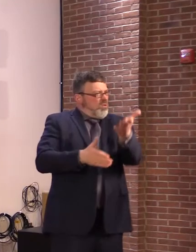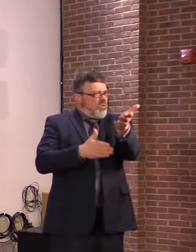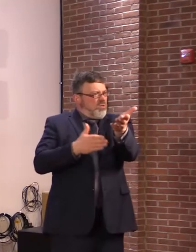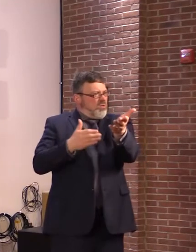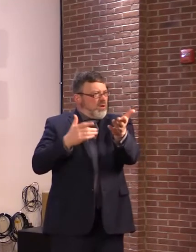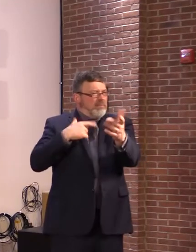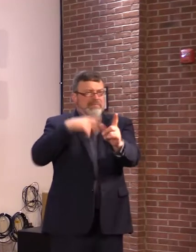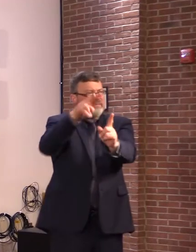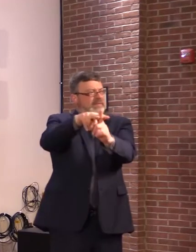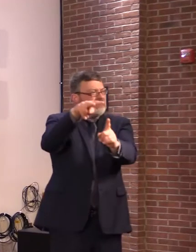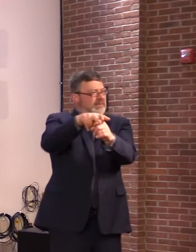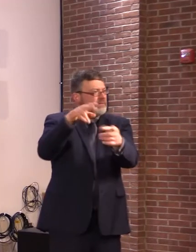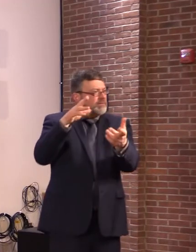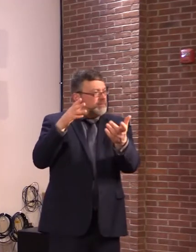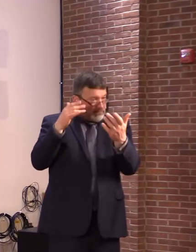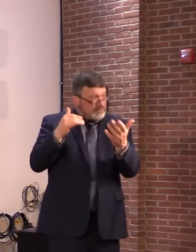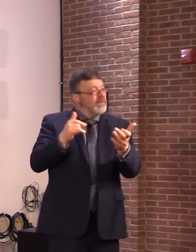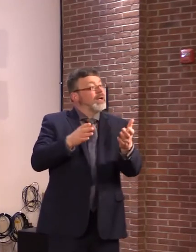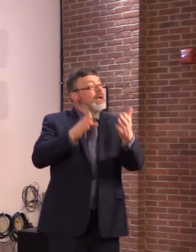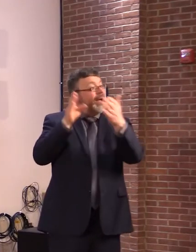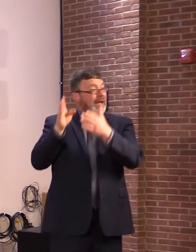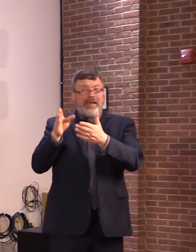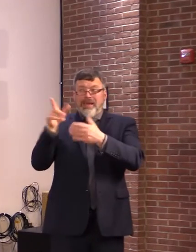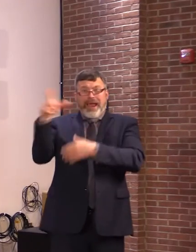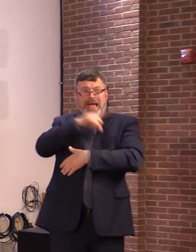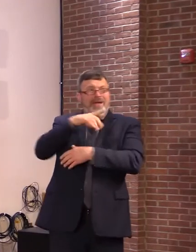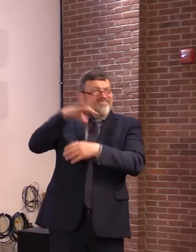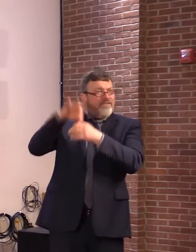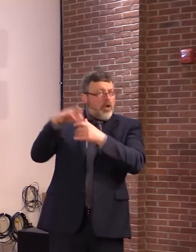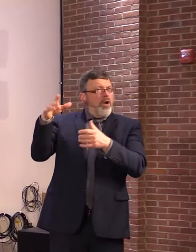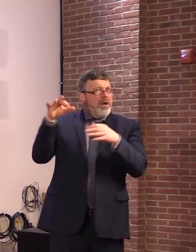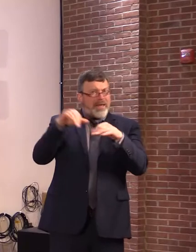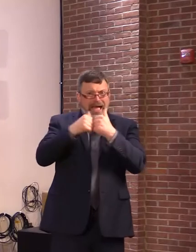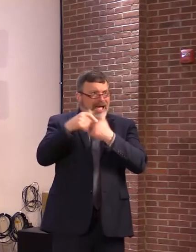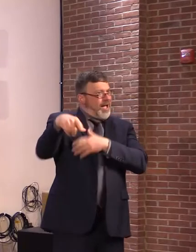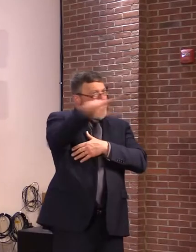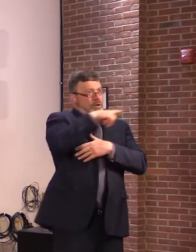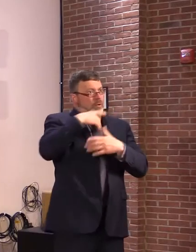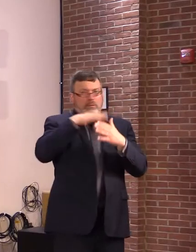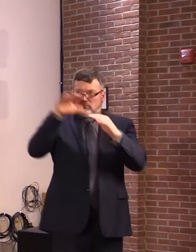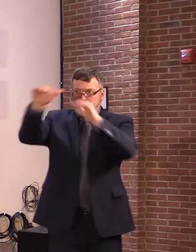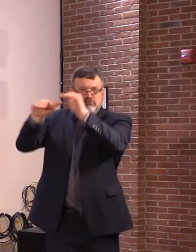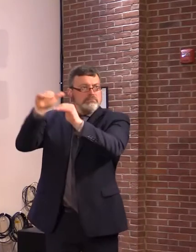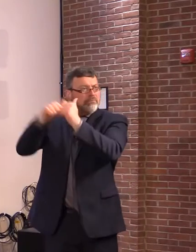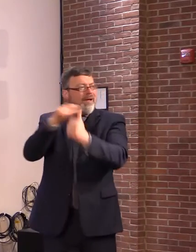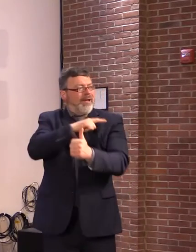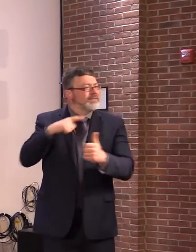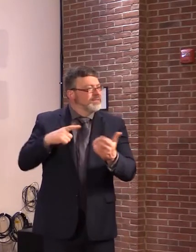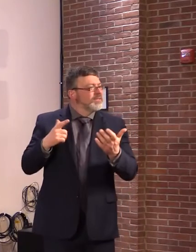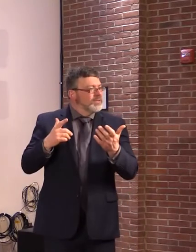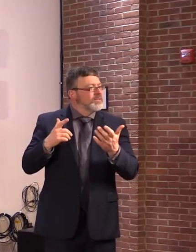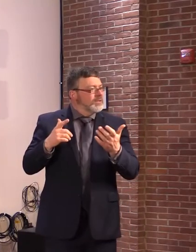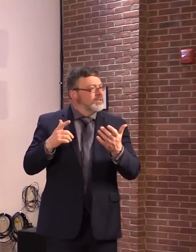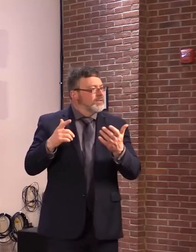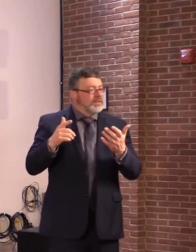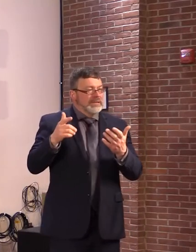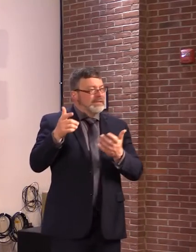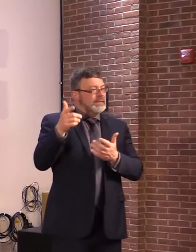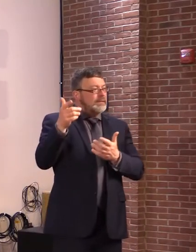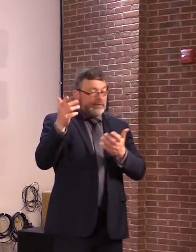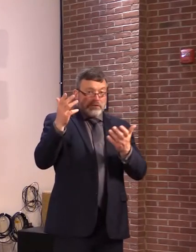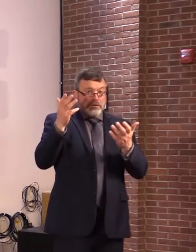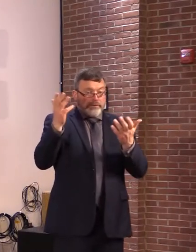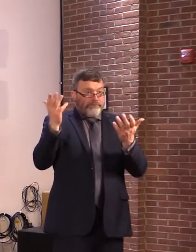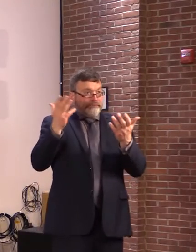They don't have constituents. They're a judicial body. And they're just going to design a system that they think works by the letter of